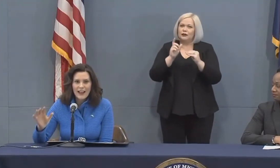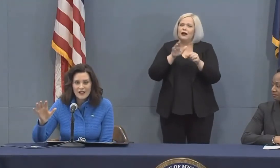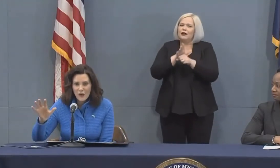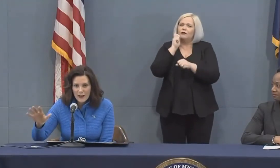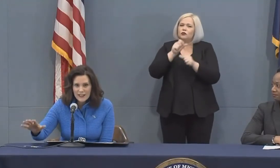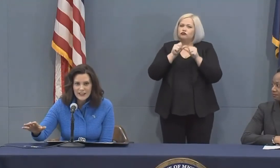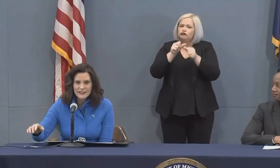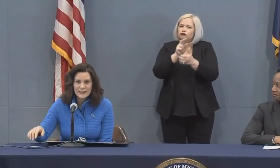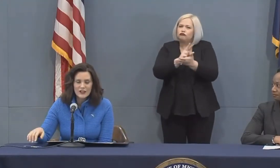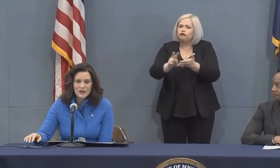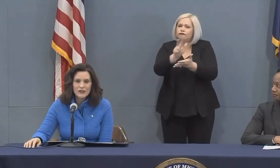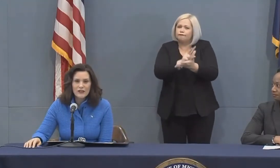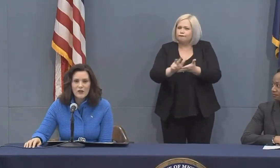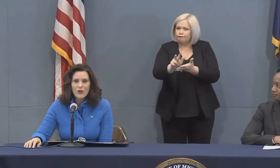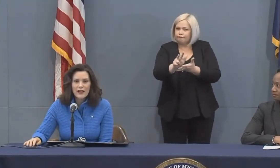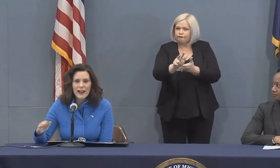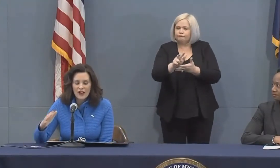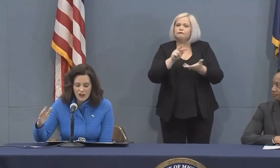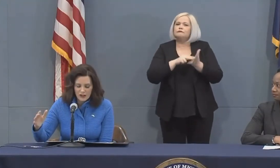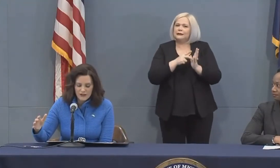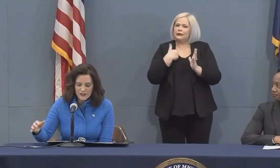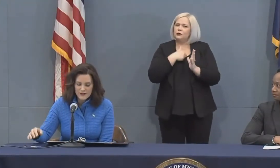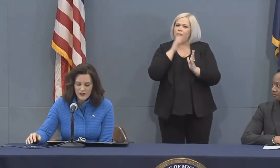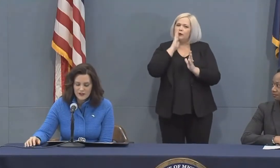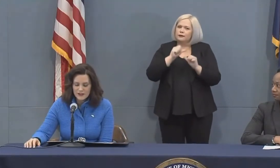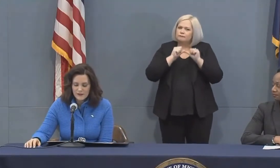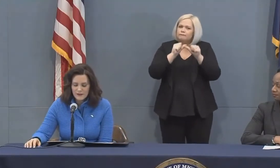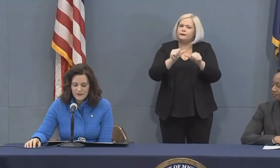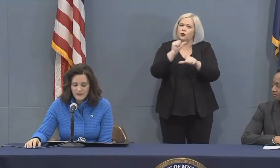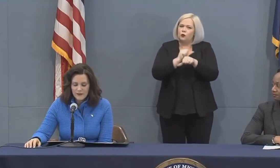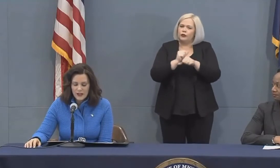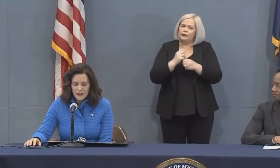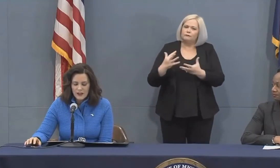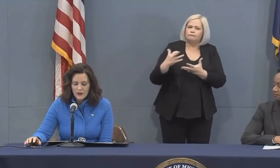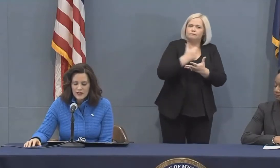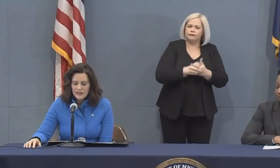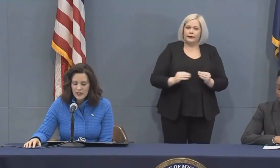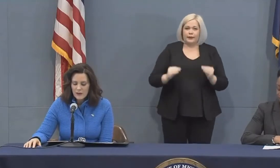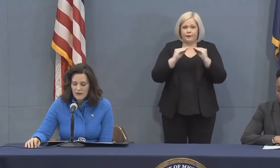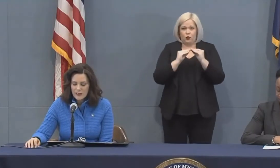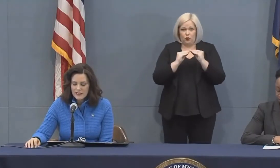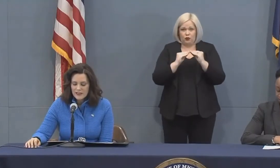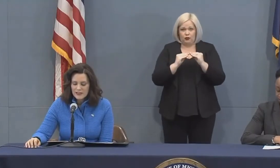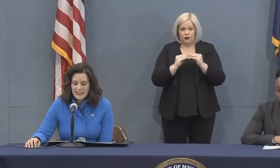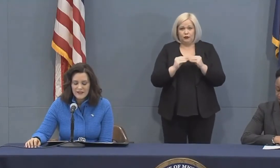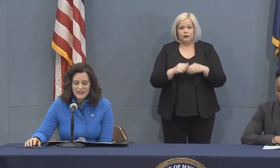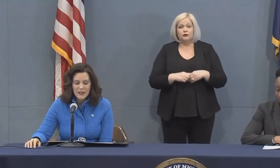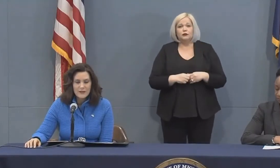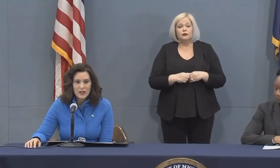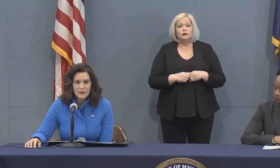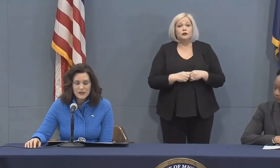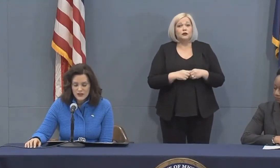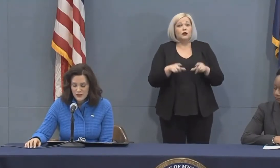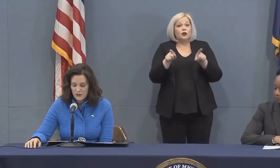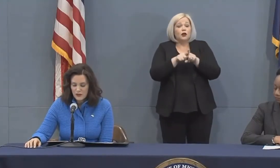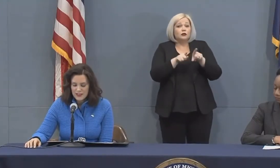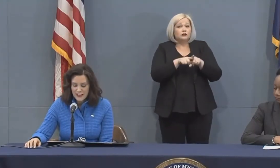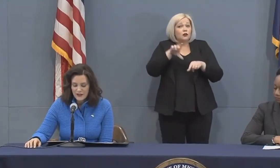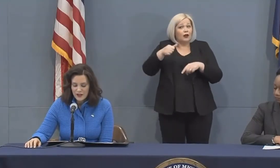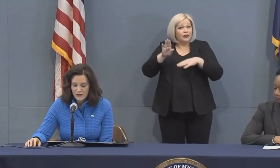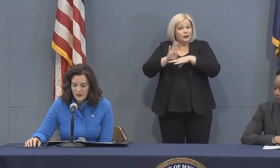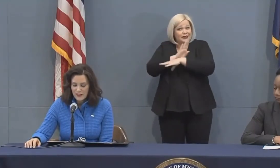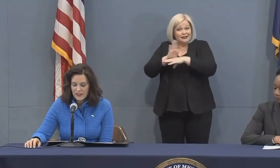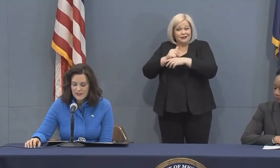going to continue working on all of these fronts. The recent number of businesses that have stepped up to